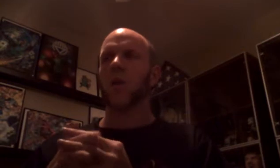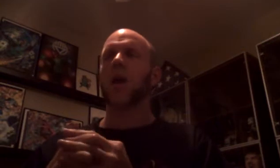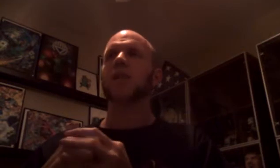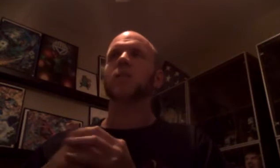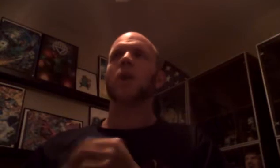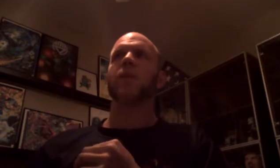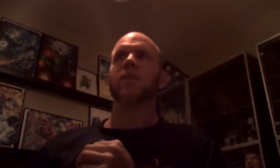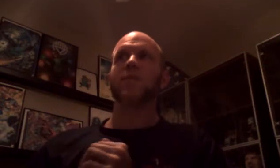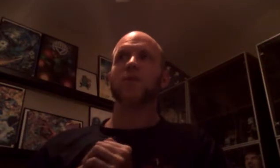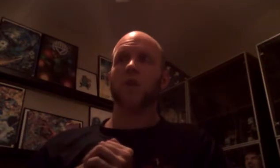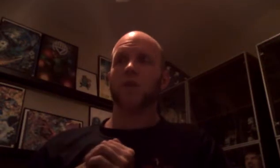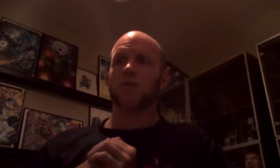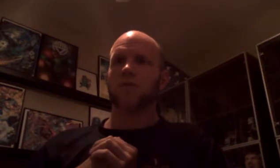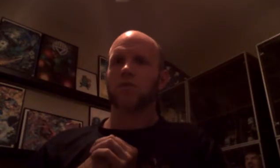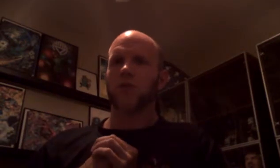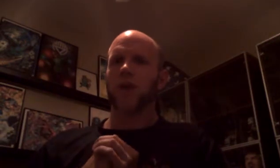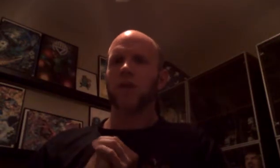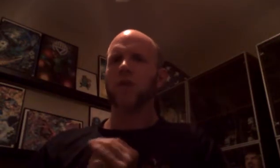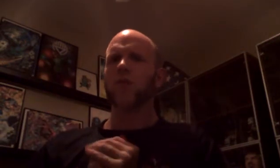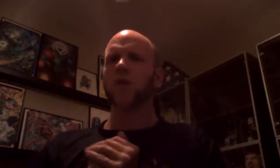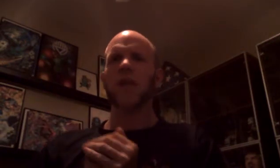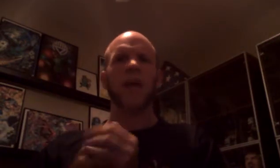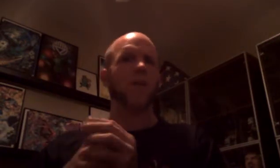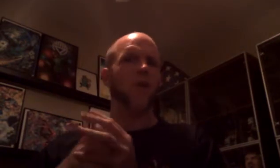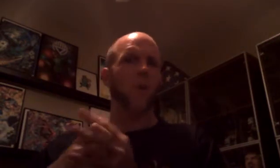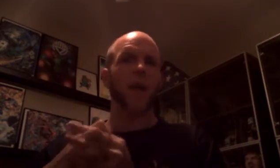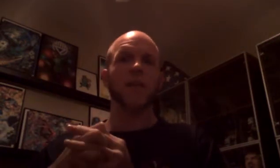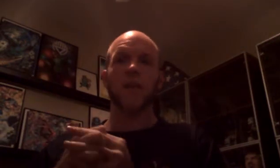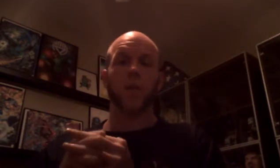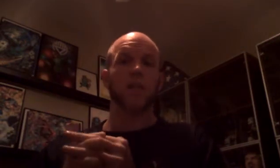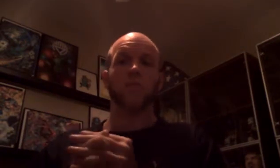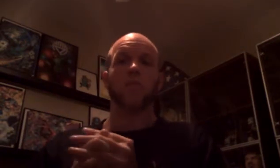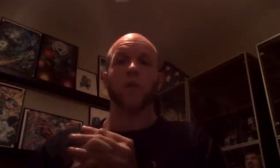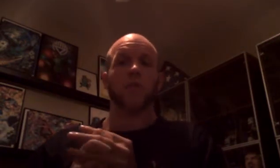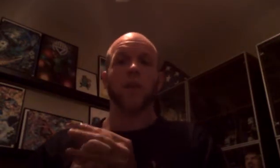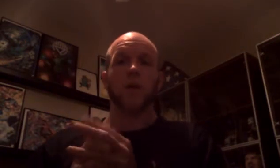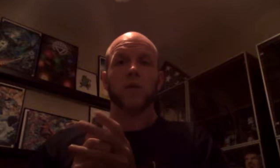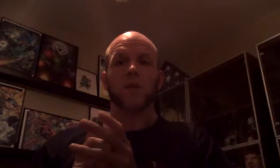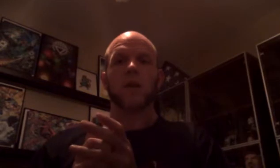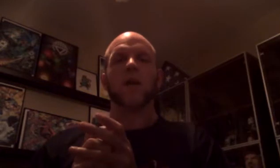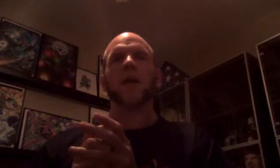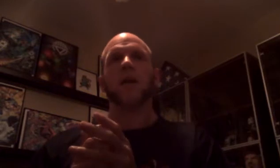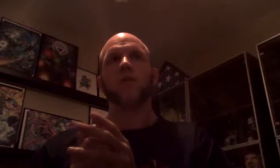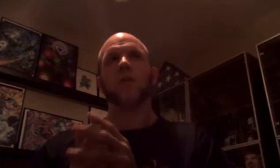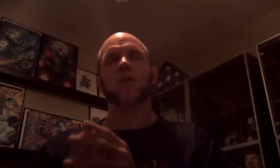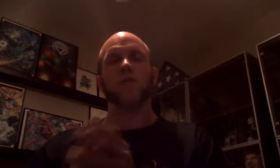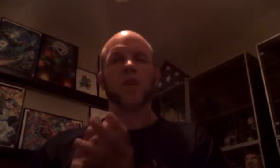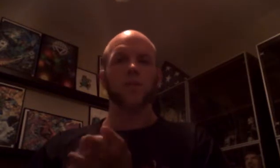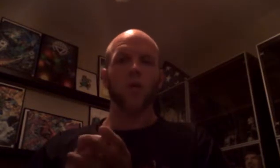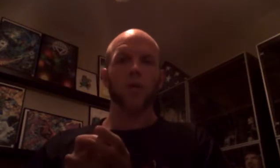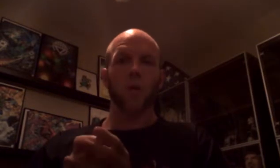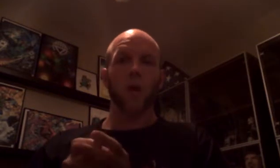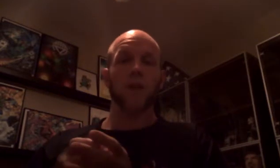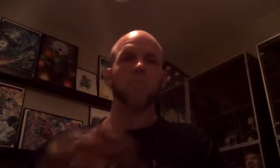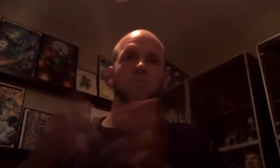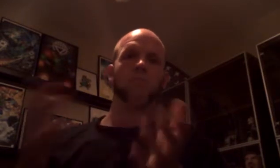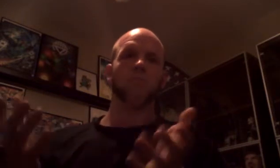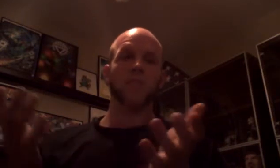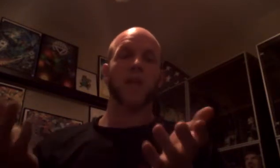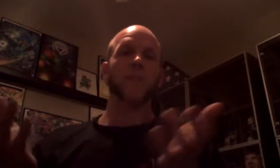Ironically, it's probably because if you saw the trailer, you really had no idea what this movie was about. And if you of course had read the book, or had typed